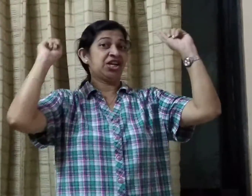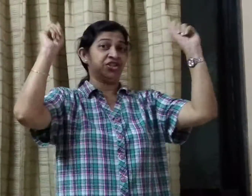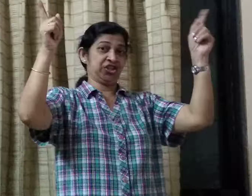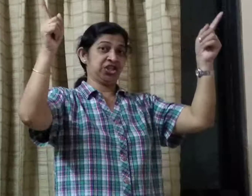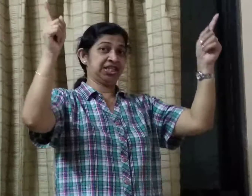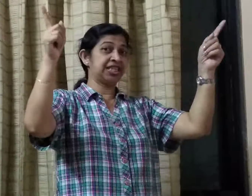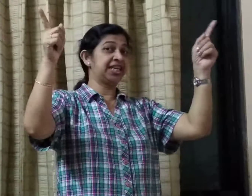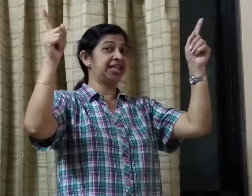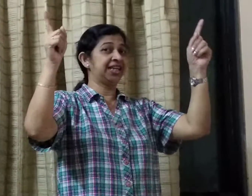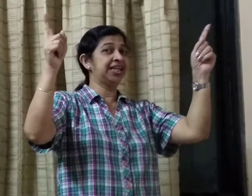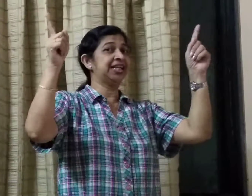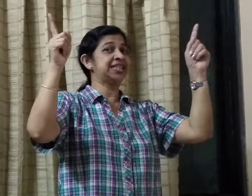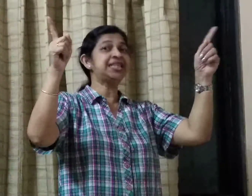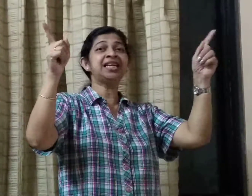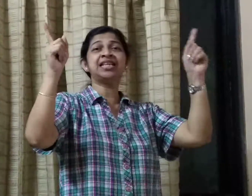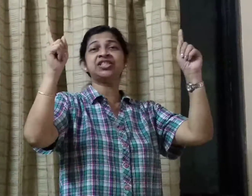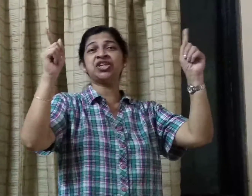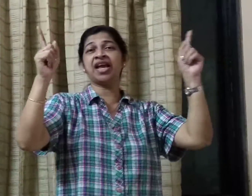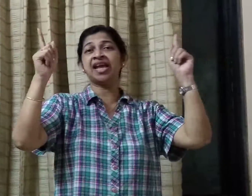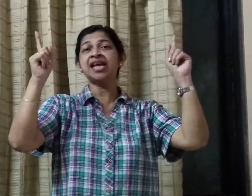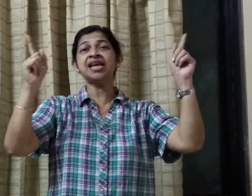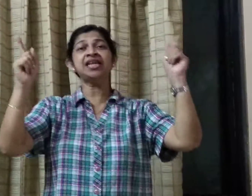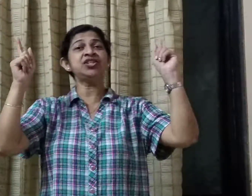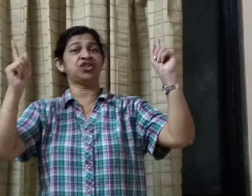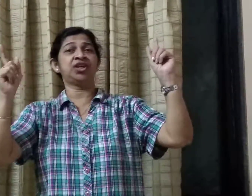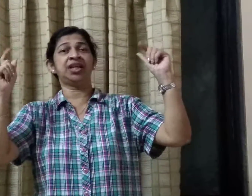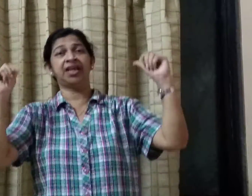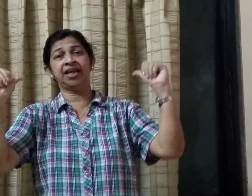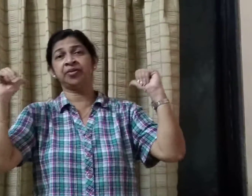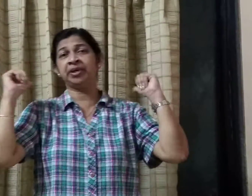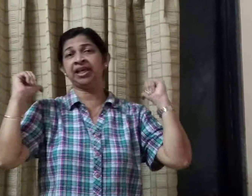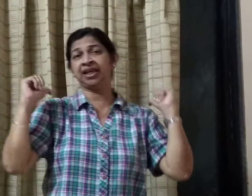Jesus is changing me.